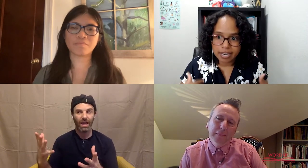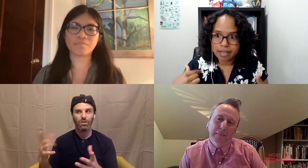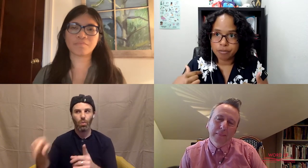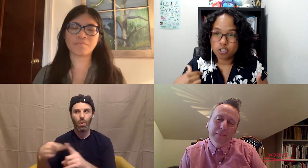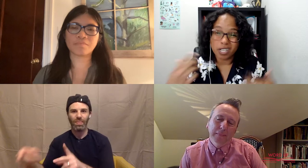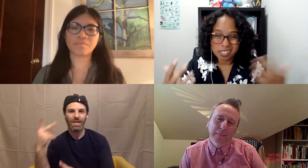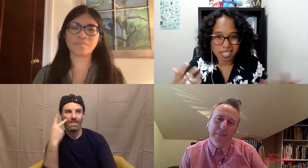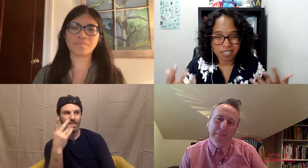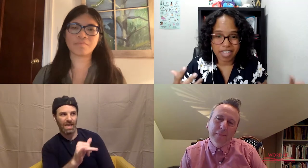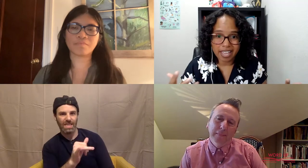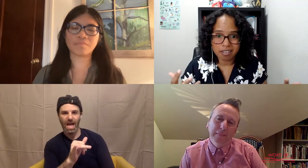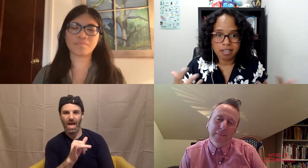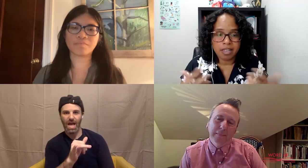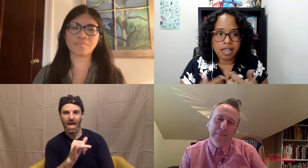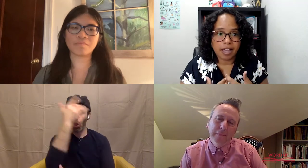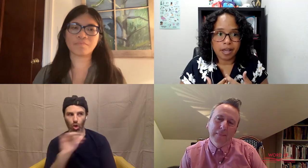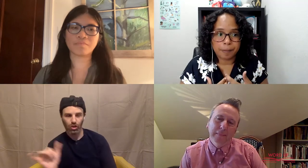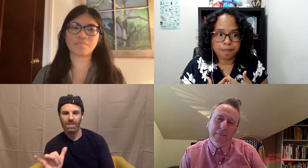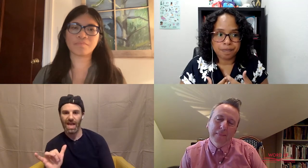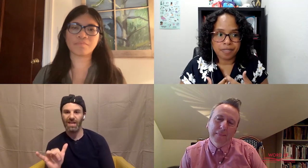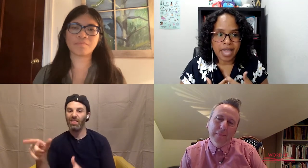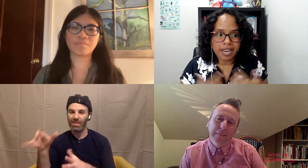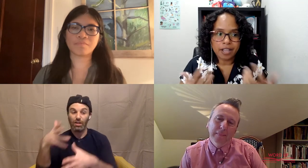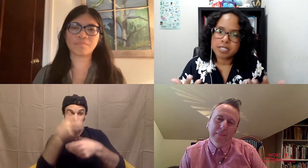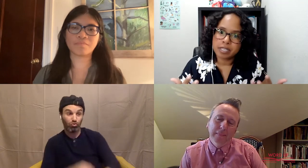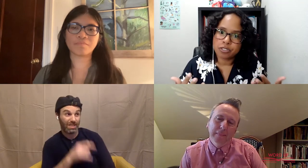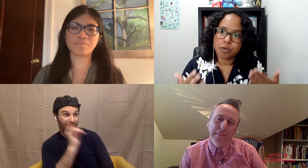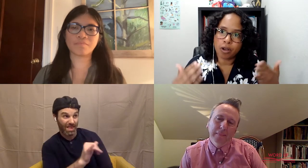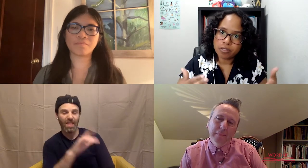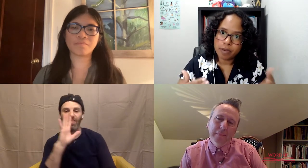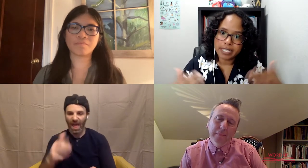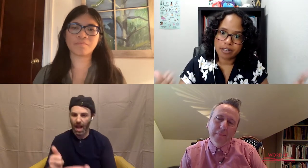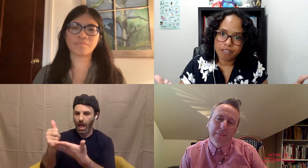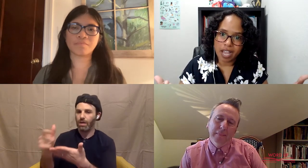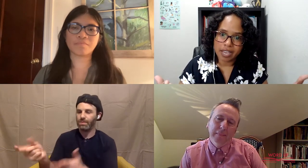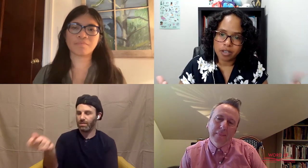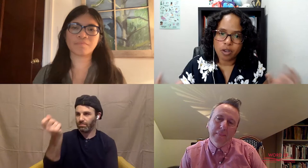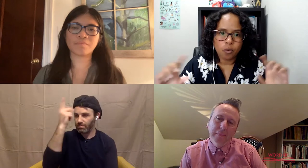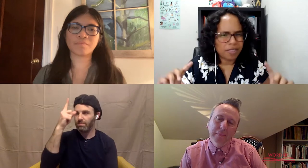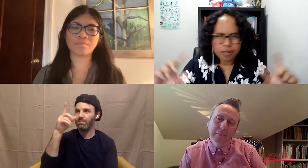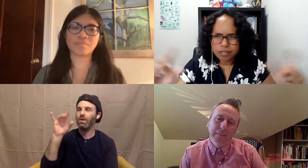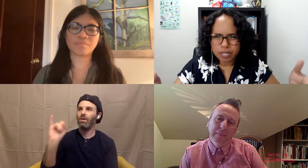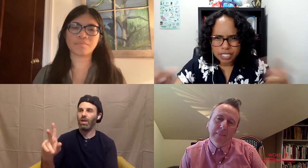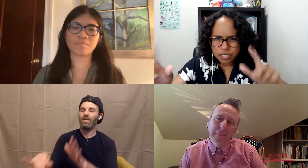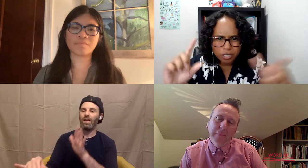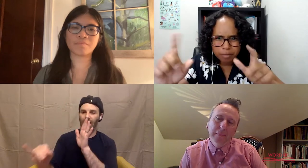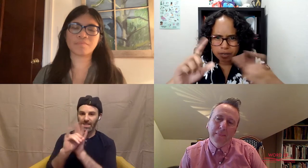trust in that, that helps them to also identify when there's a relationship in their